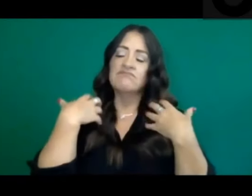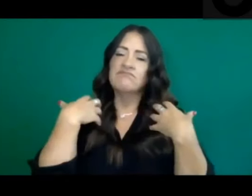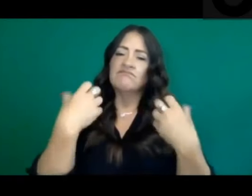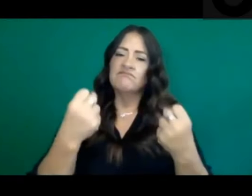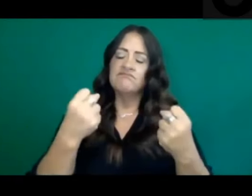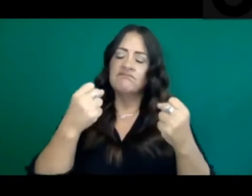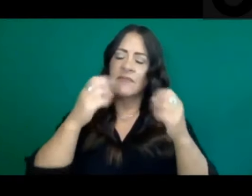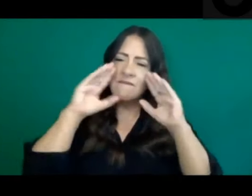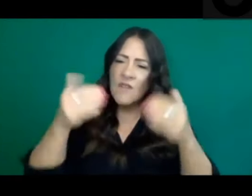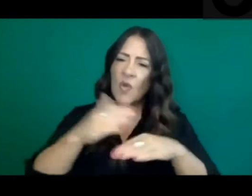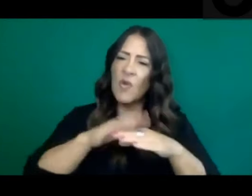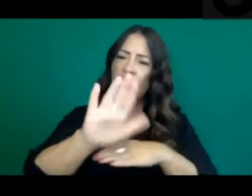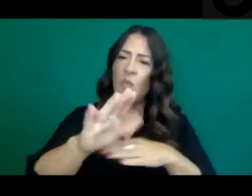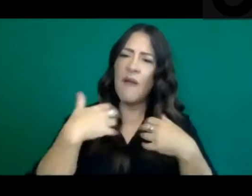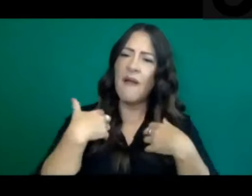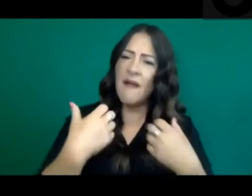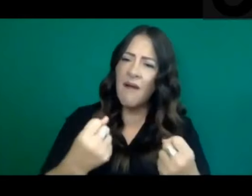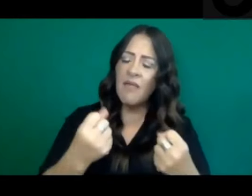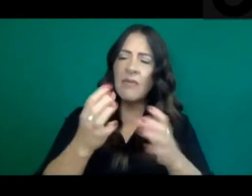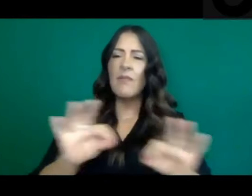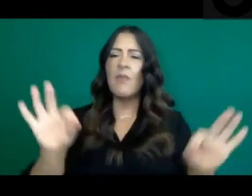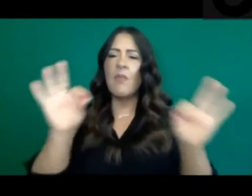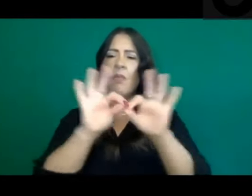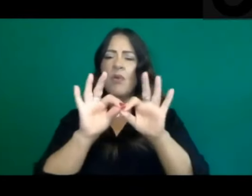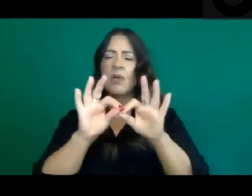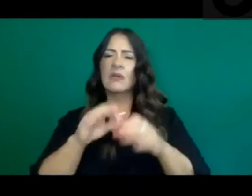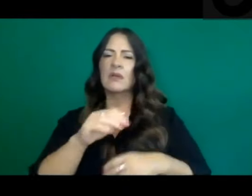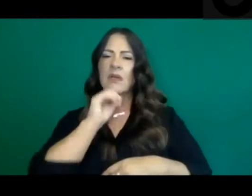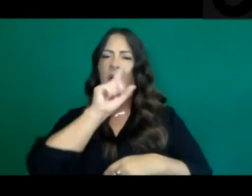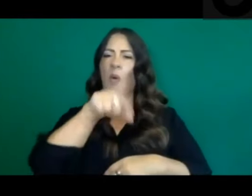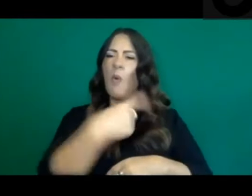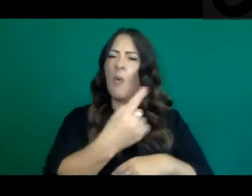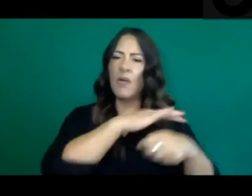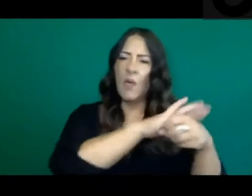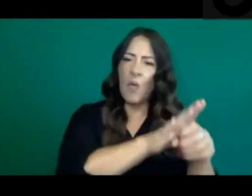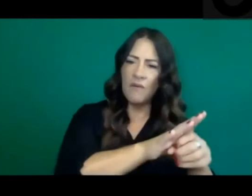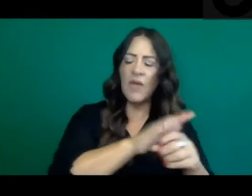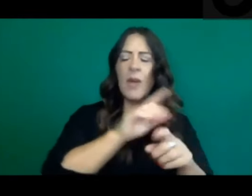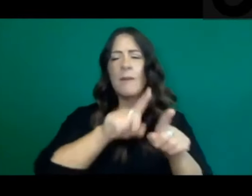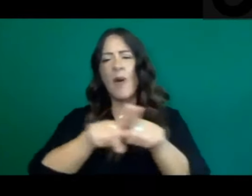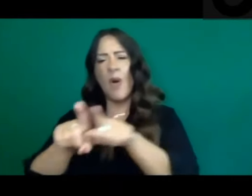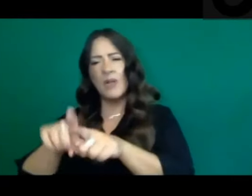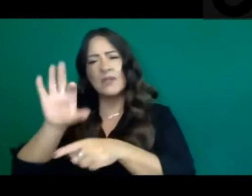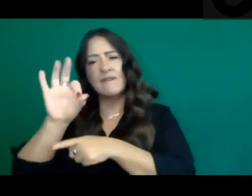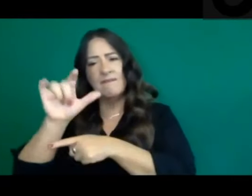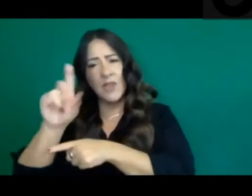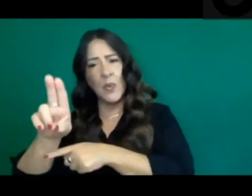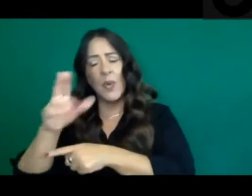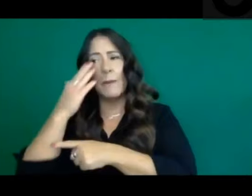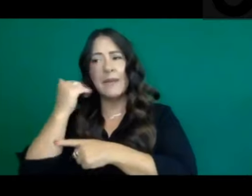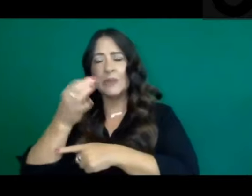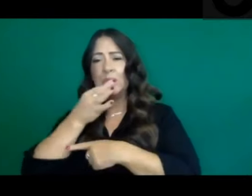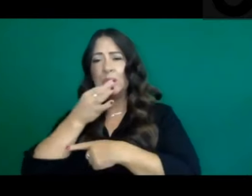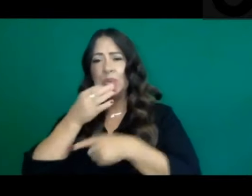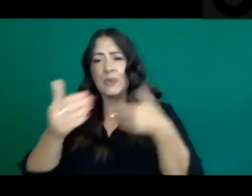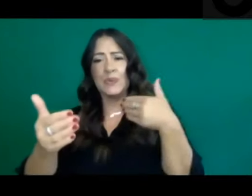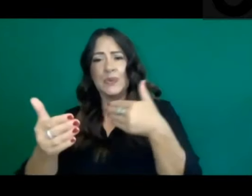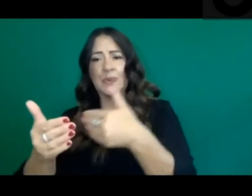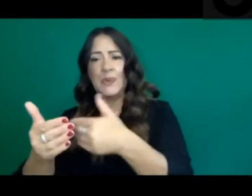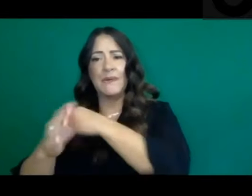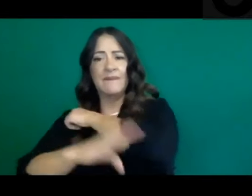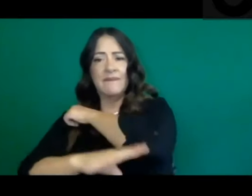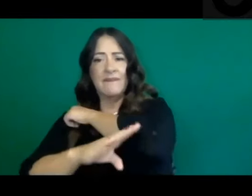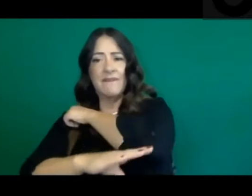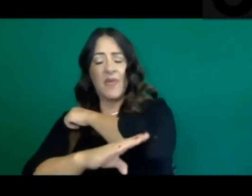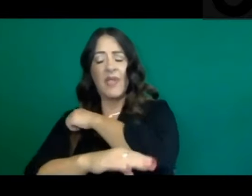as much about COVID as it is about flu as we move into the fall months and that we all have a